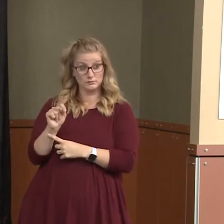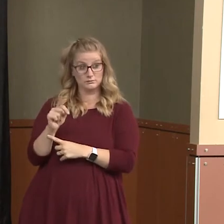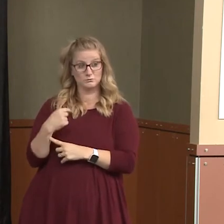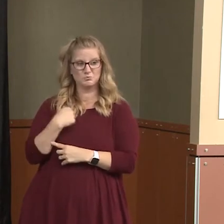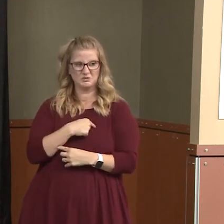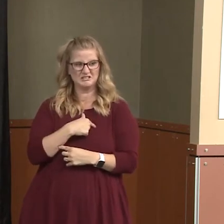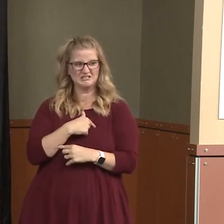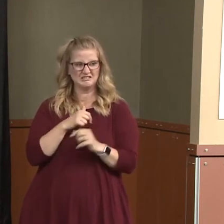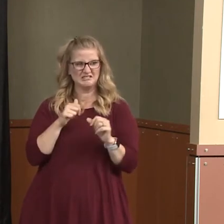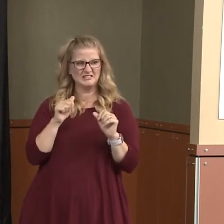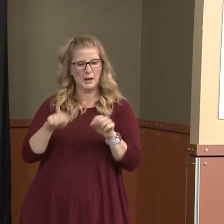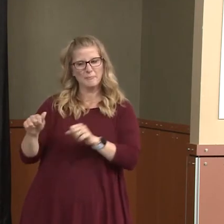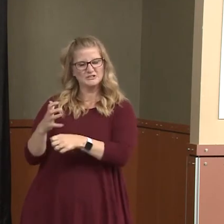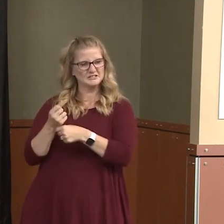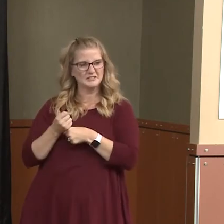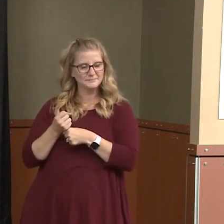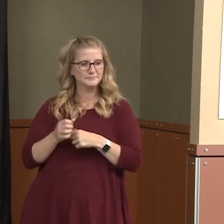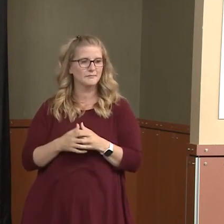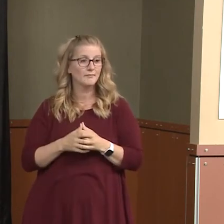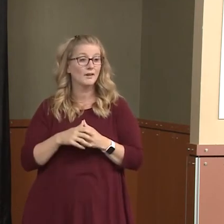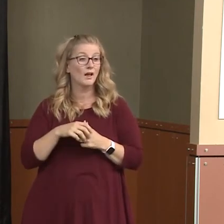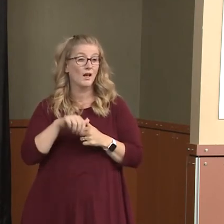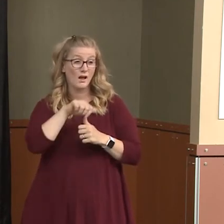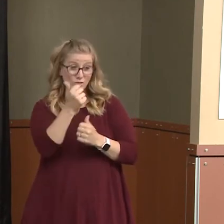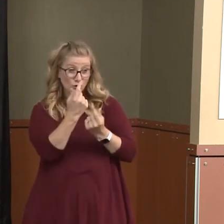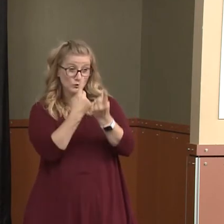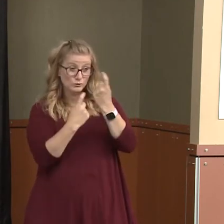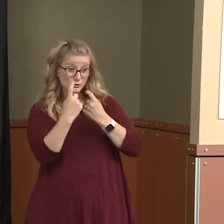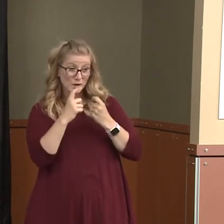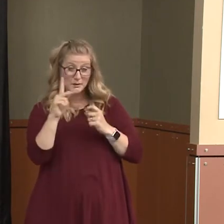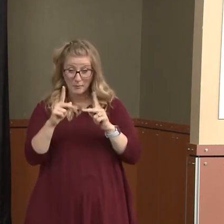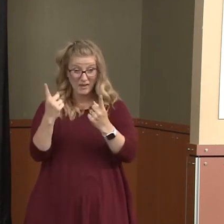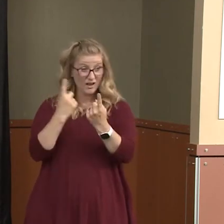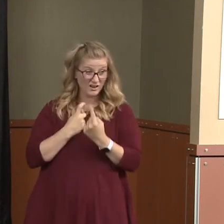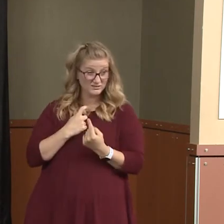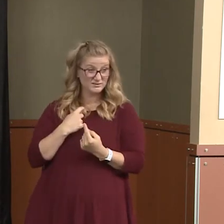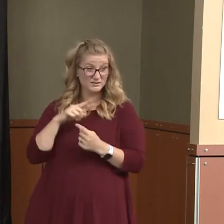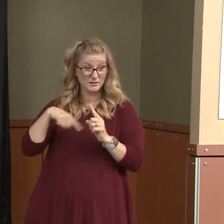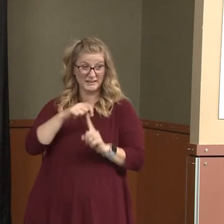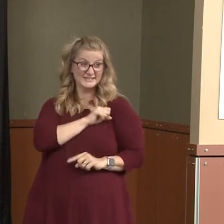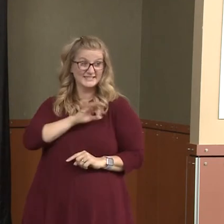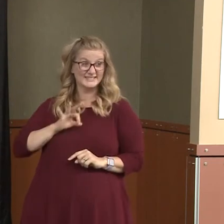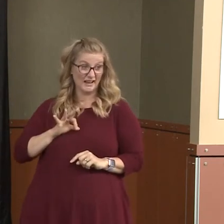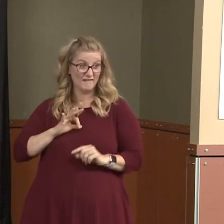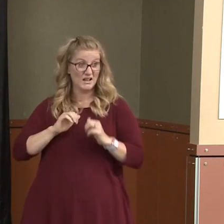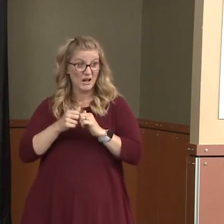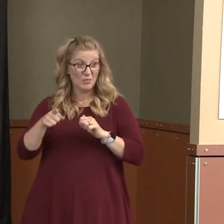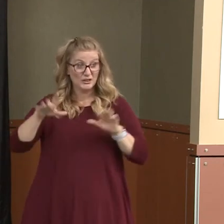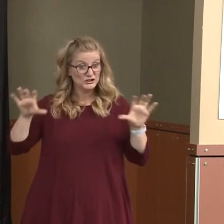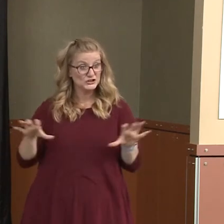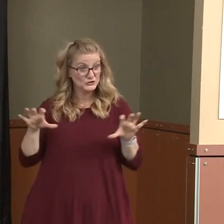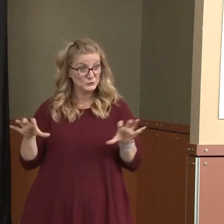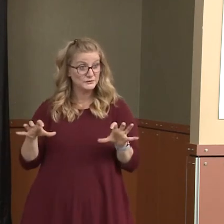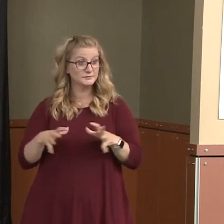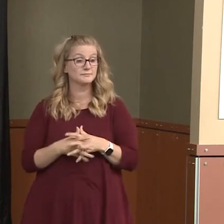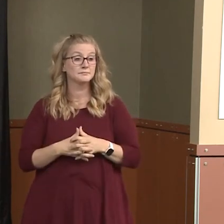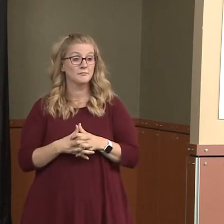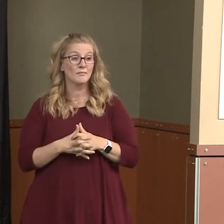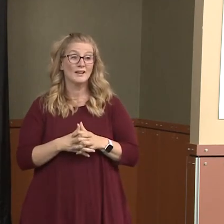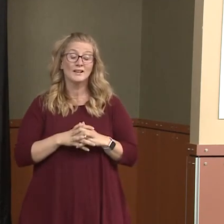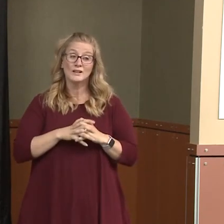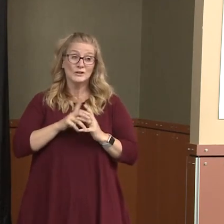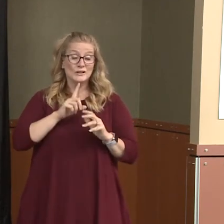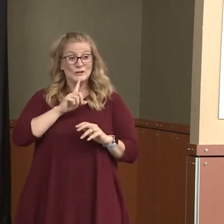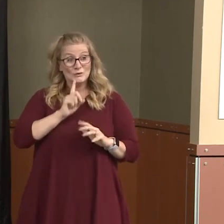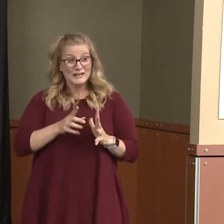me this question, is how are the staff doing at the hospital? How are your caregivers doing? And if you really stop to please